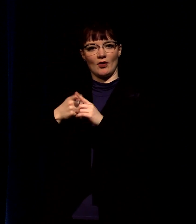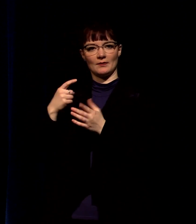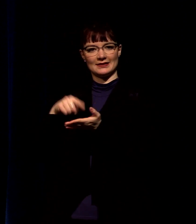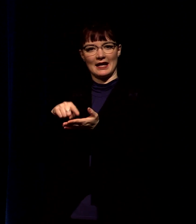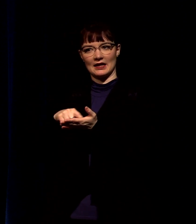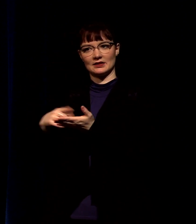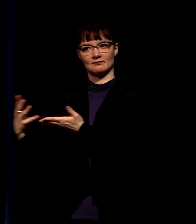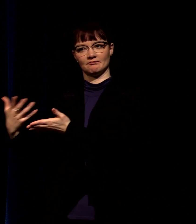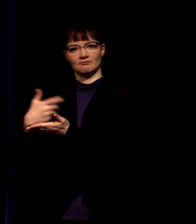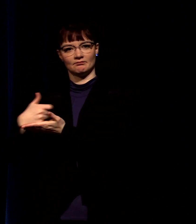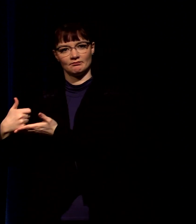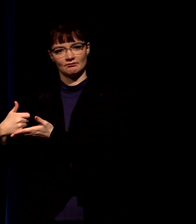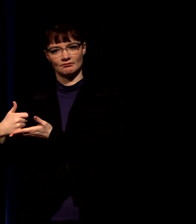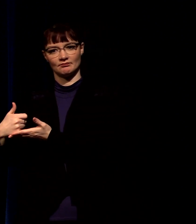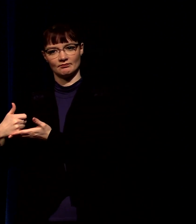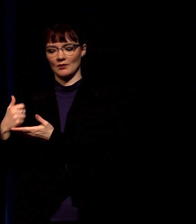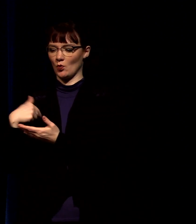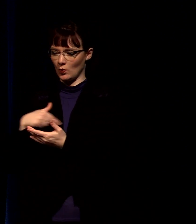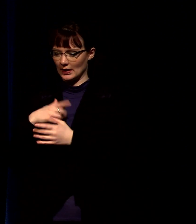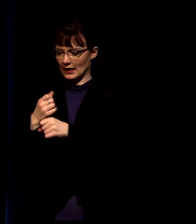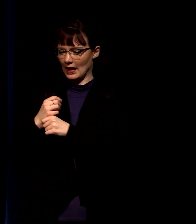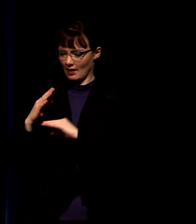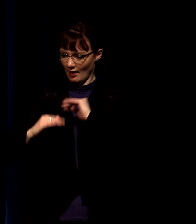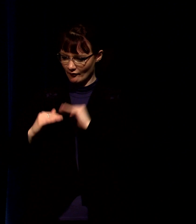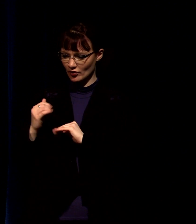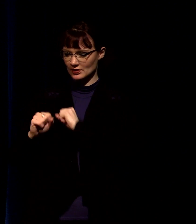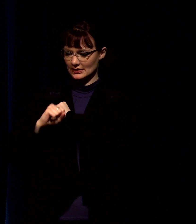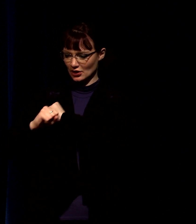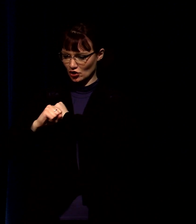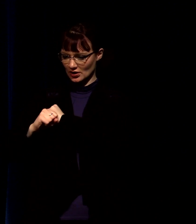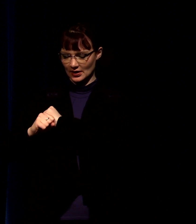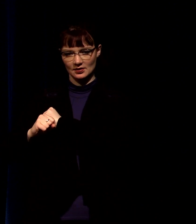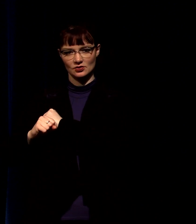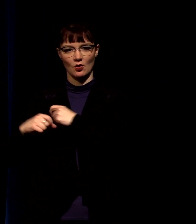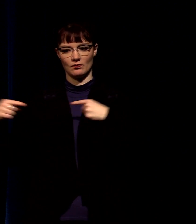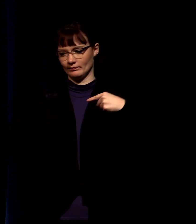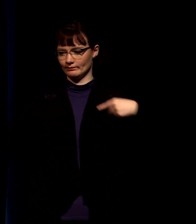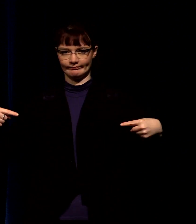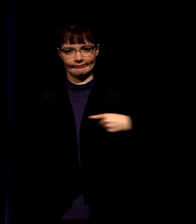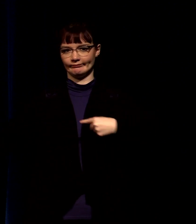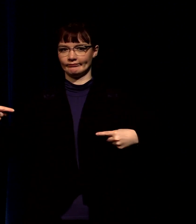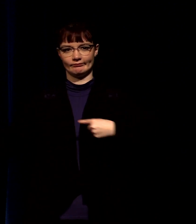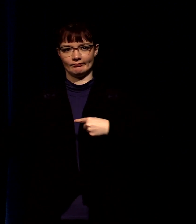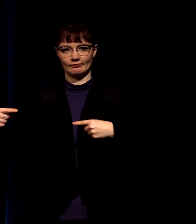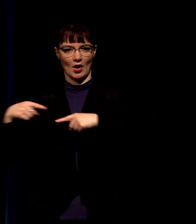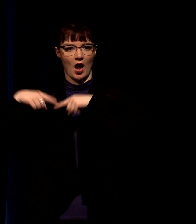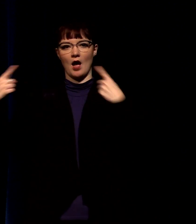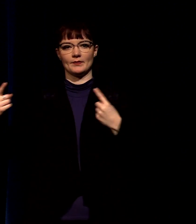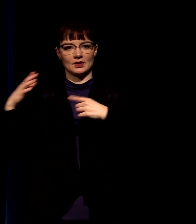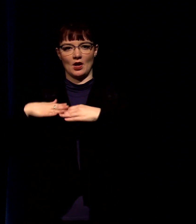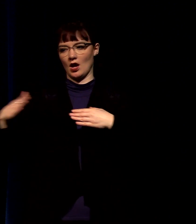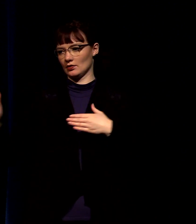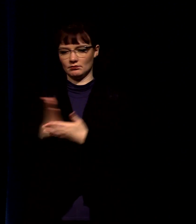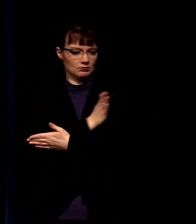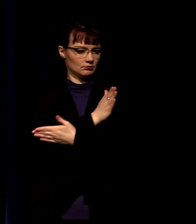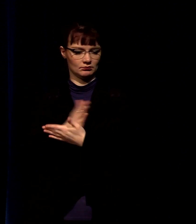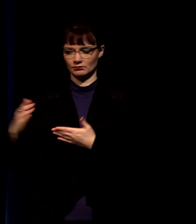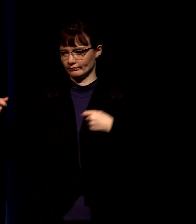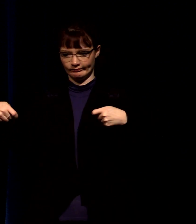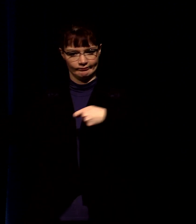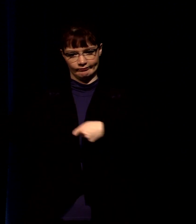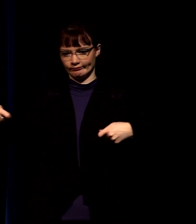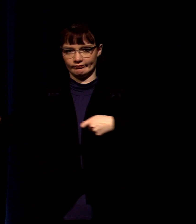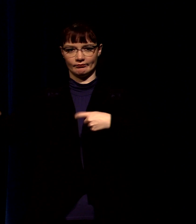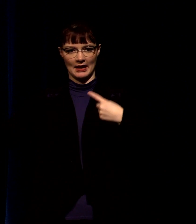taxes because it's bringing them comfort it's bringing them security these two groups hate each other they are polar opposite they are extremes and they don't like